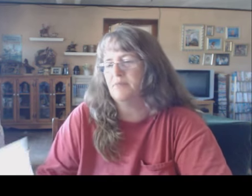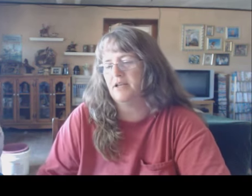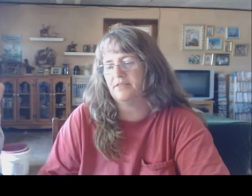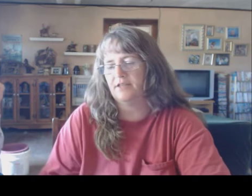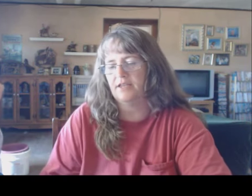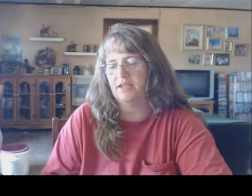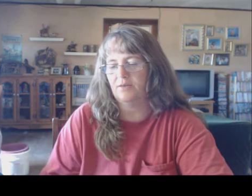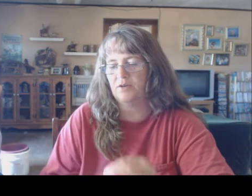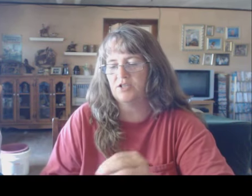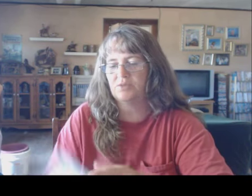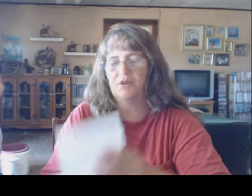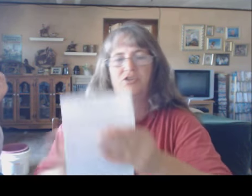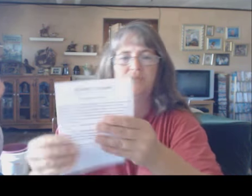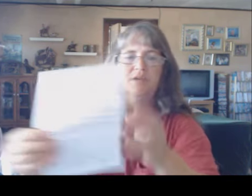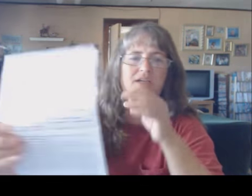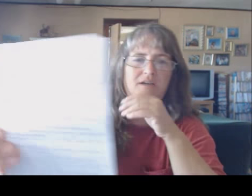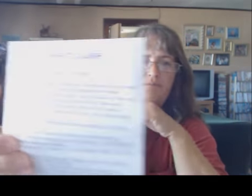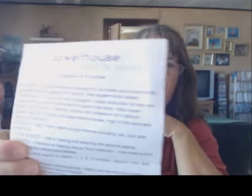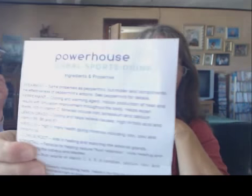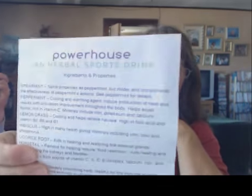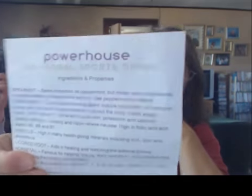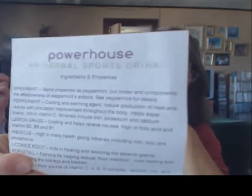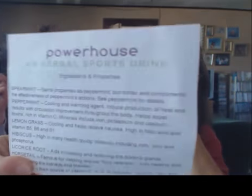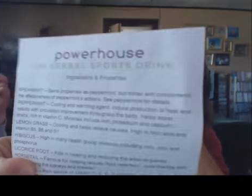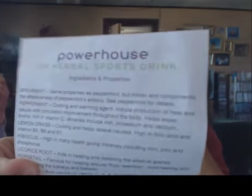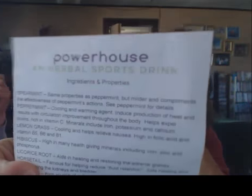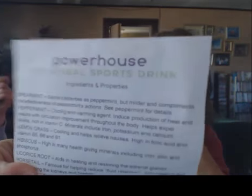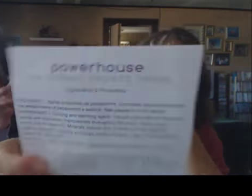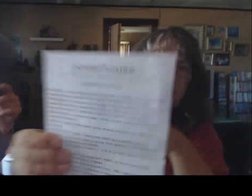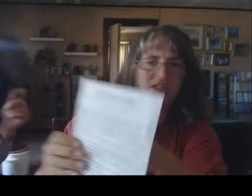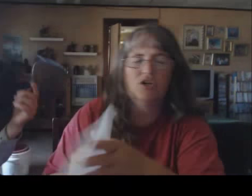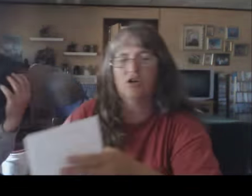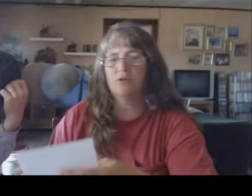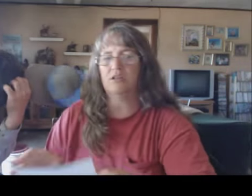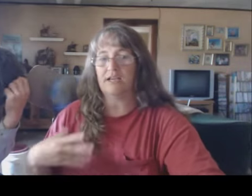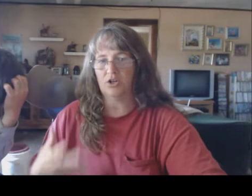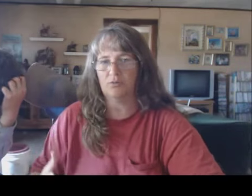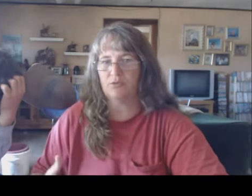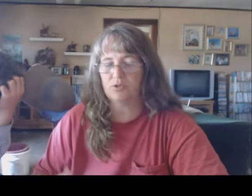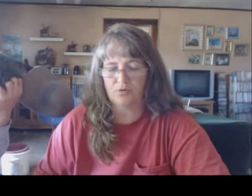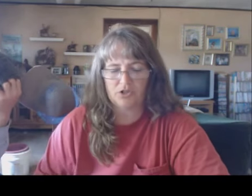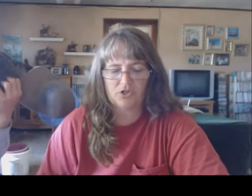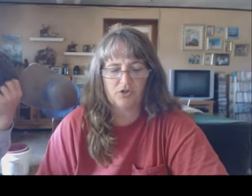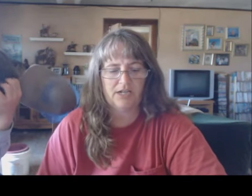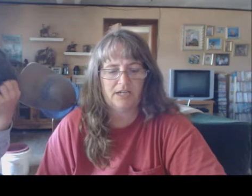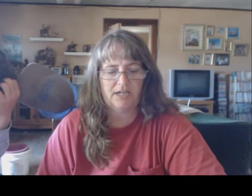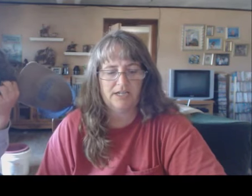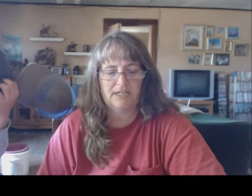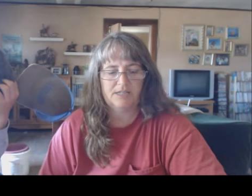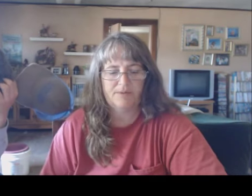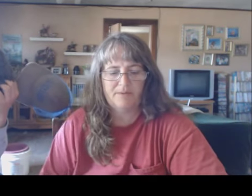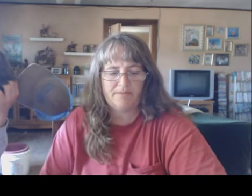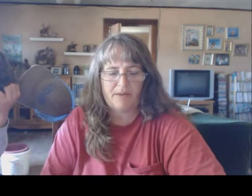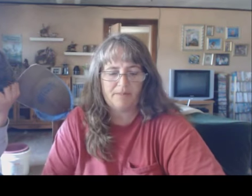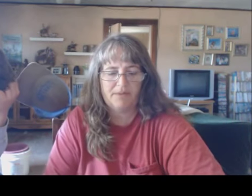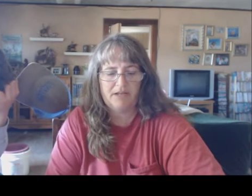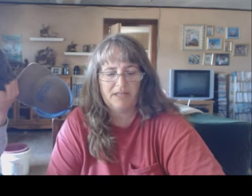this month it was supposed to be powerhouse and it's an herb, like an herbal sports drink. It contains peppermint, peppermint,